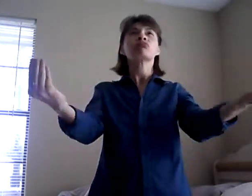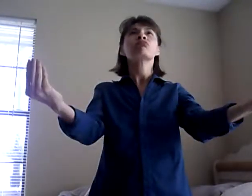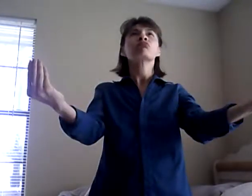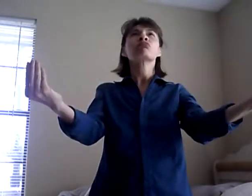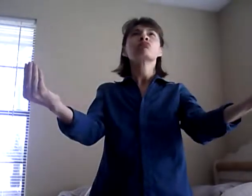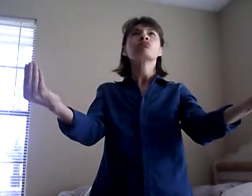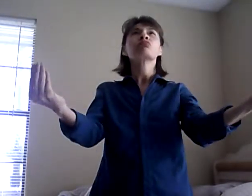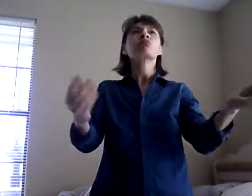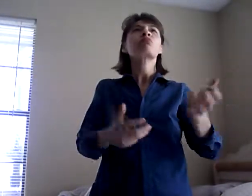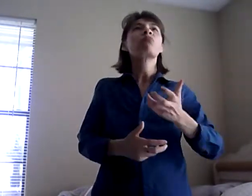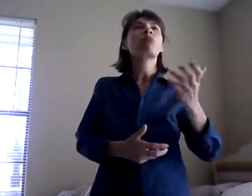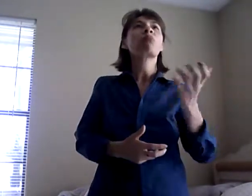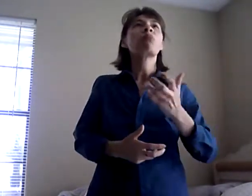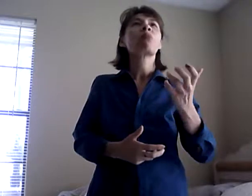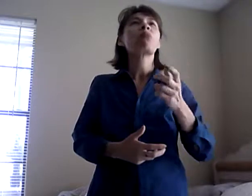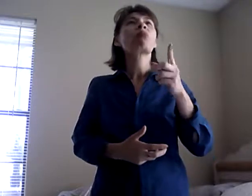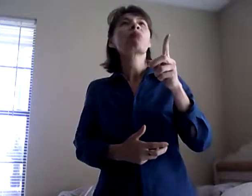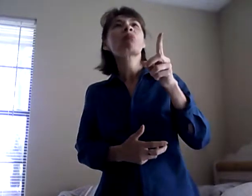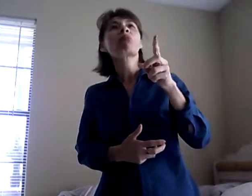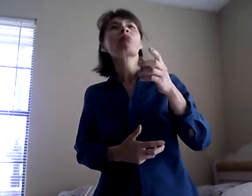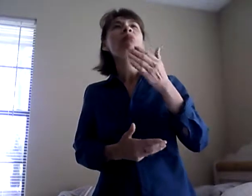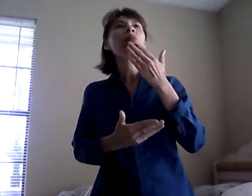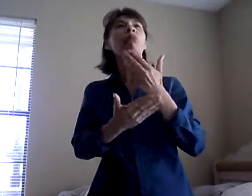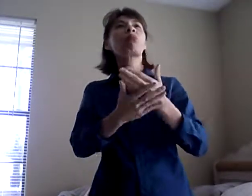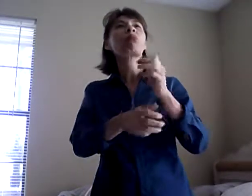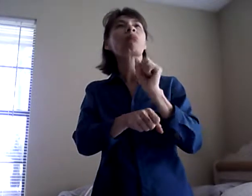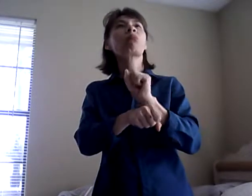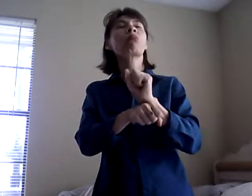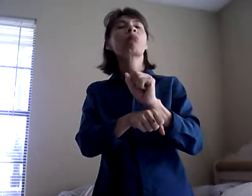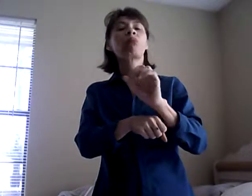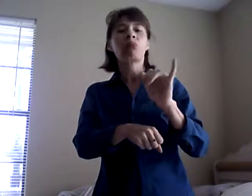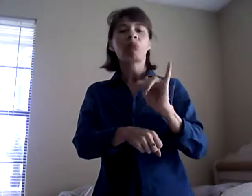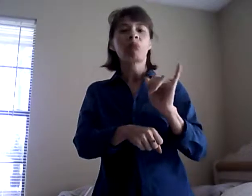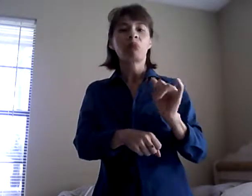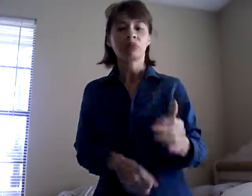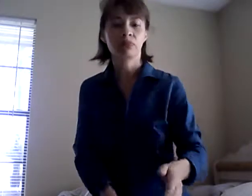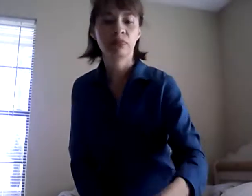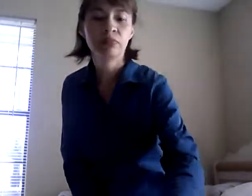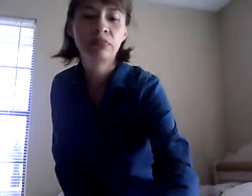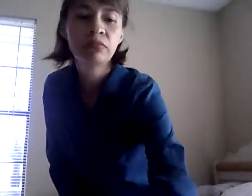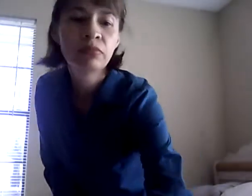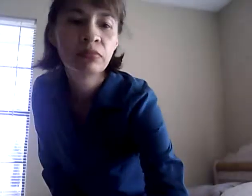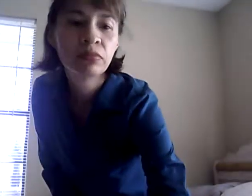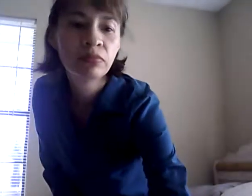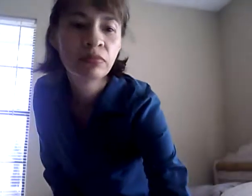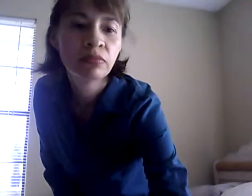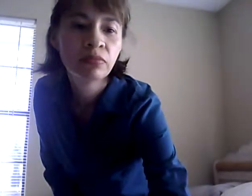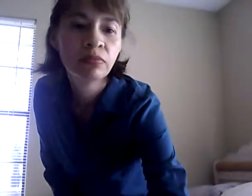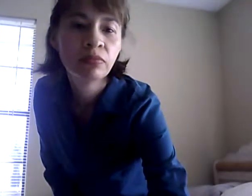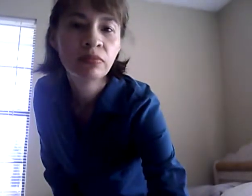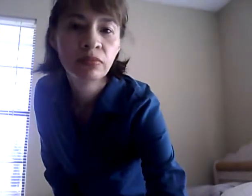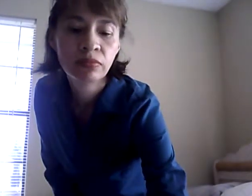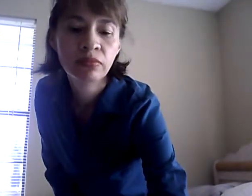It is also told that the best time of the day is early in the morning, when the sun is rising.